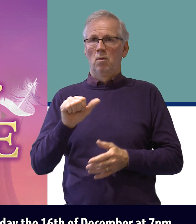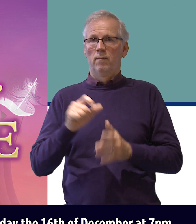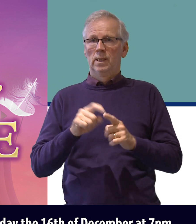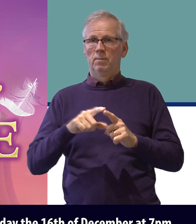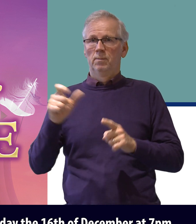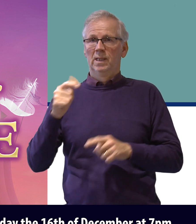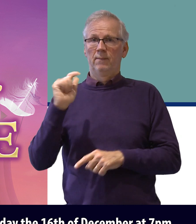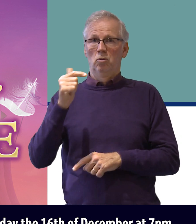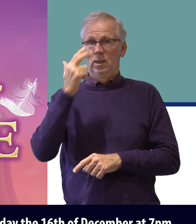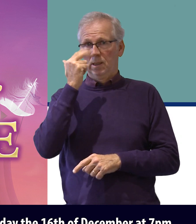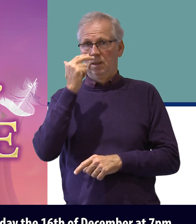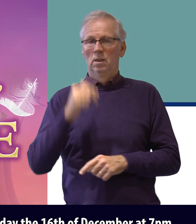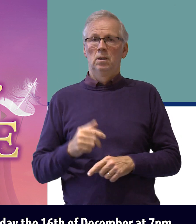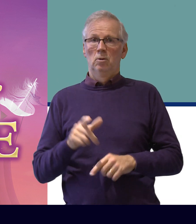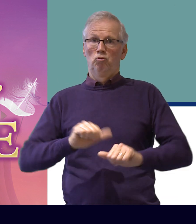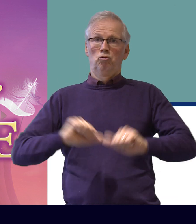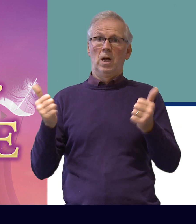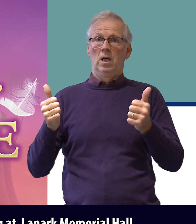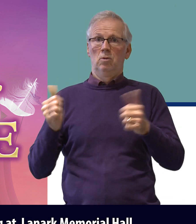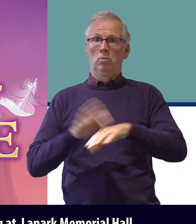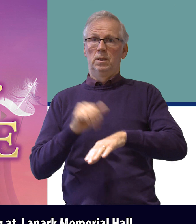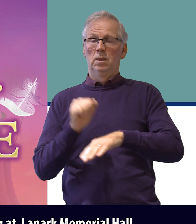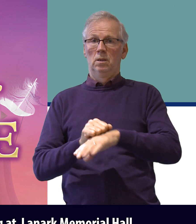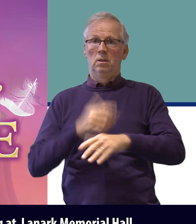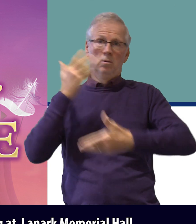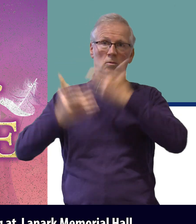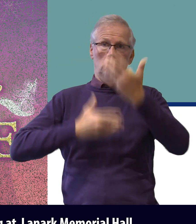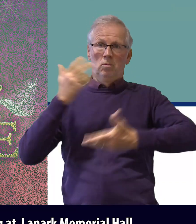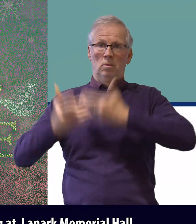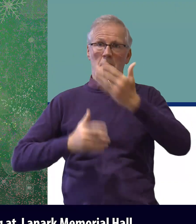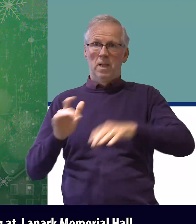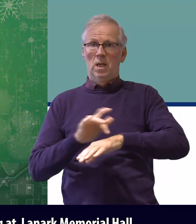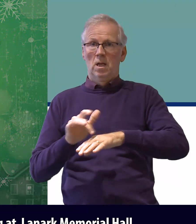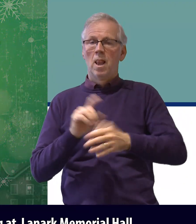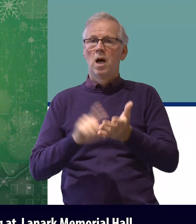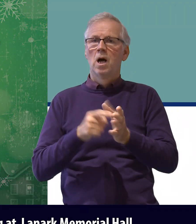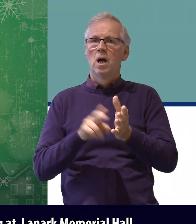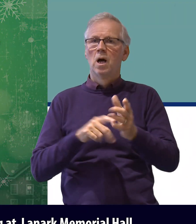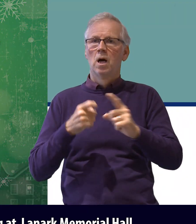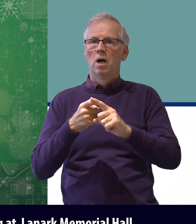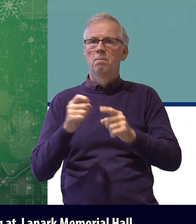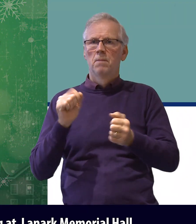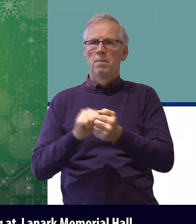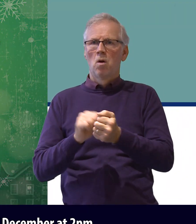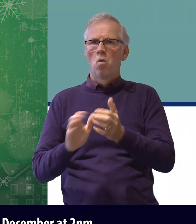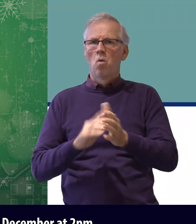at 7pm A Cracking Christmas Carol playing at Lanark Memorial Hall on Saturday